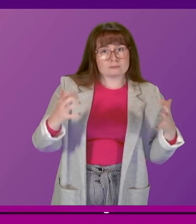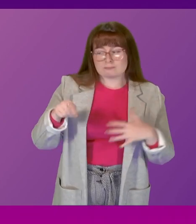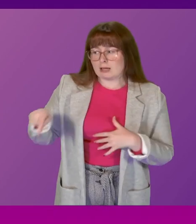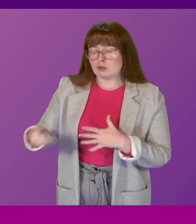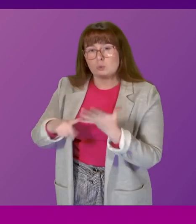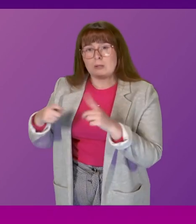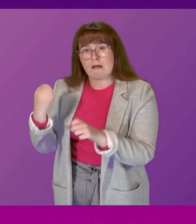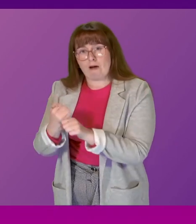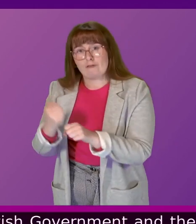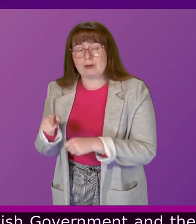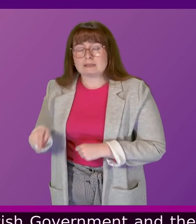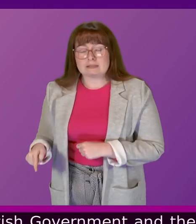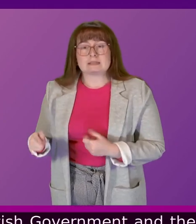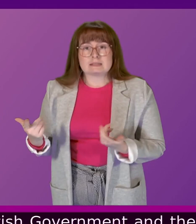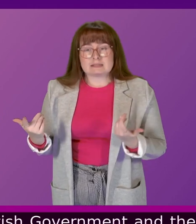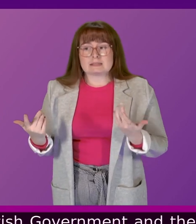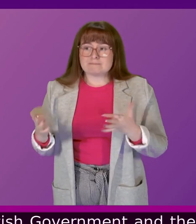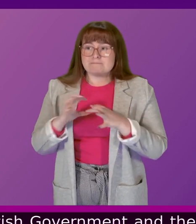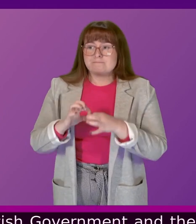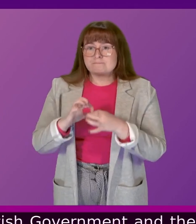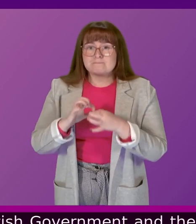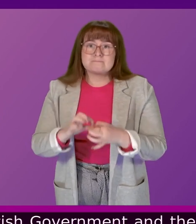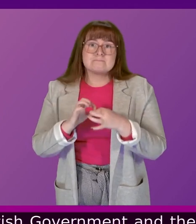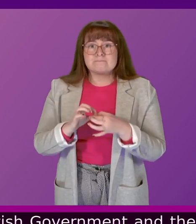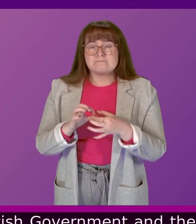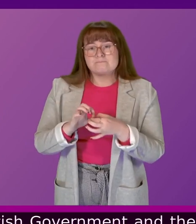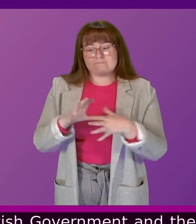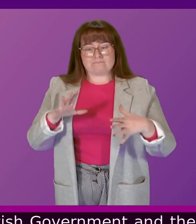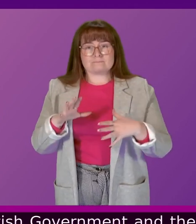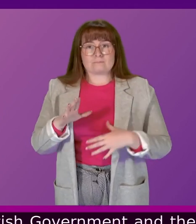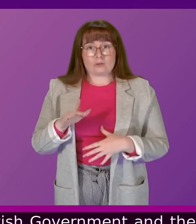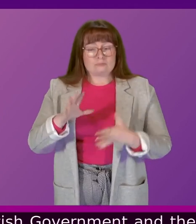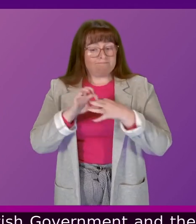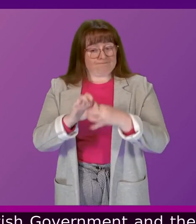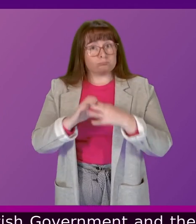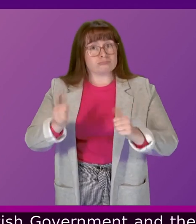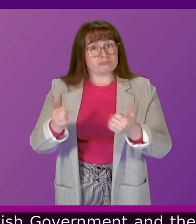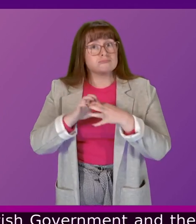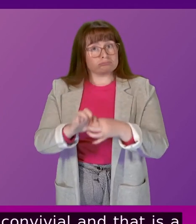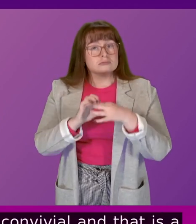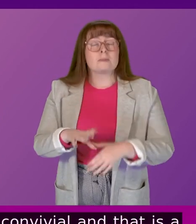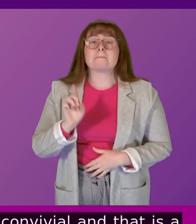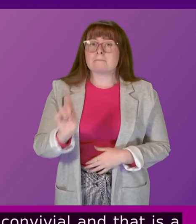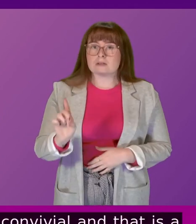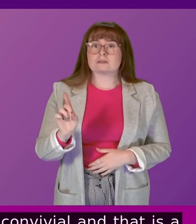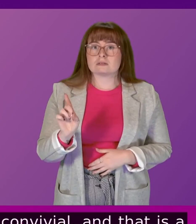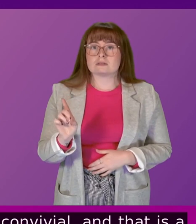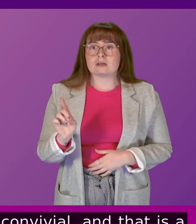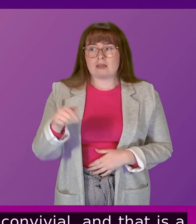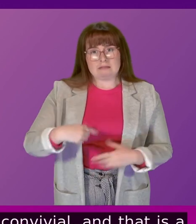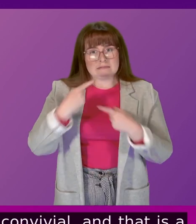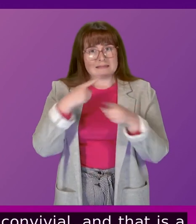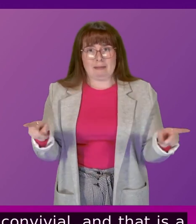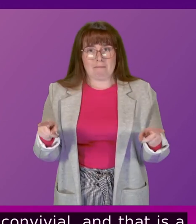Government had been very convivial and that is a good sign. This statement, however, completely